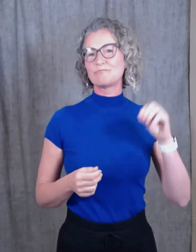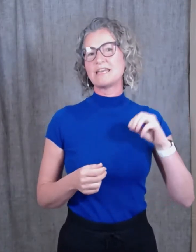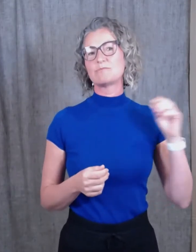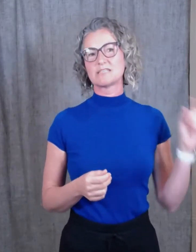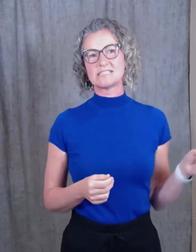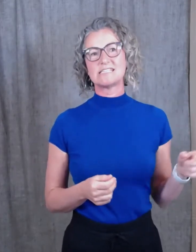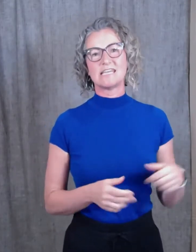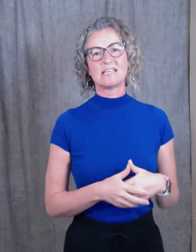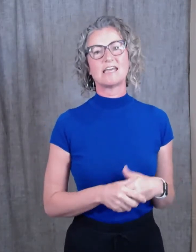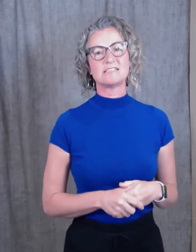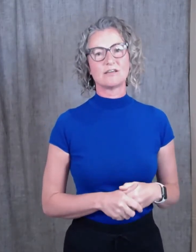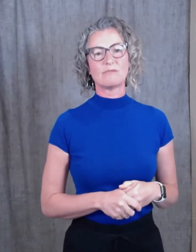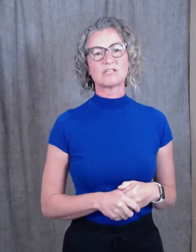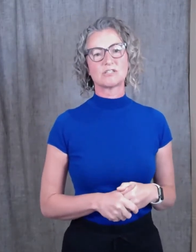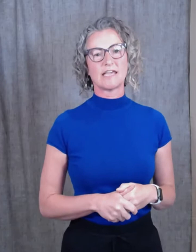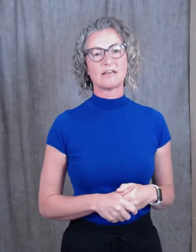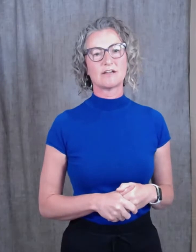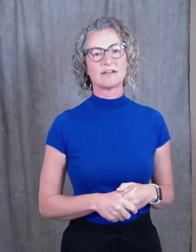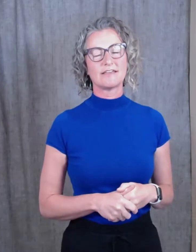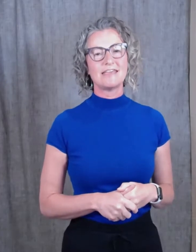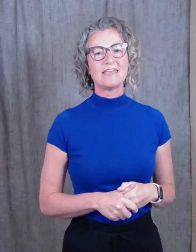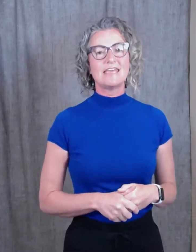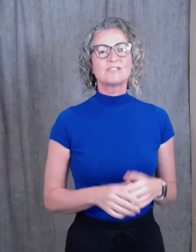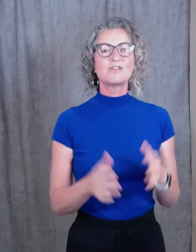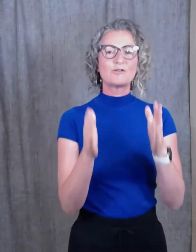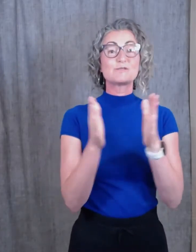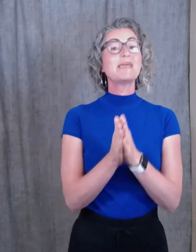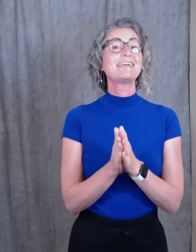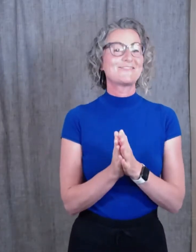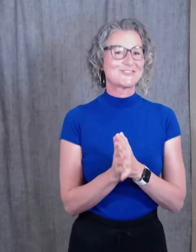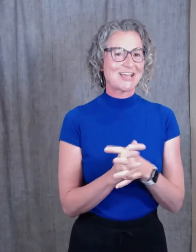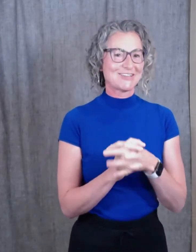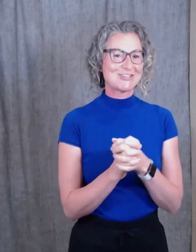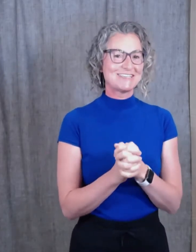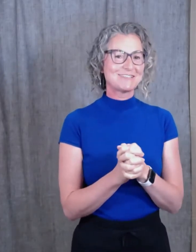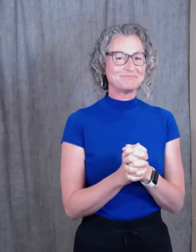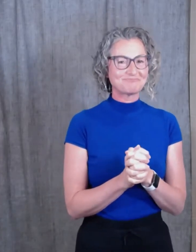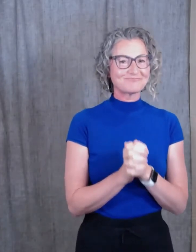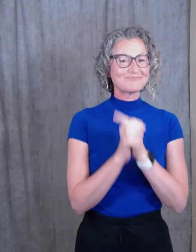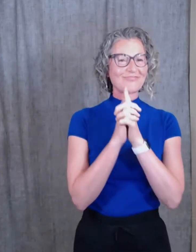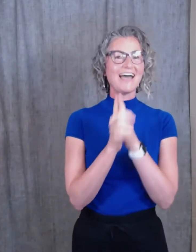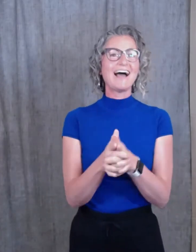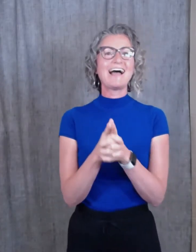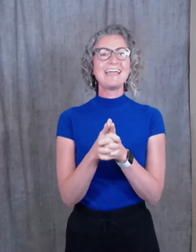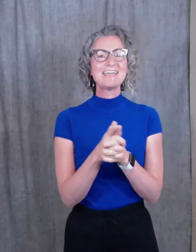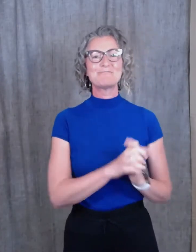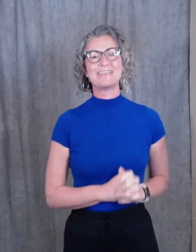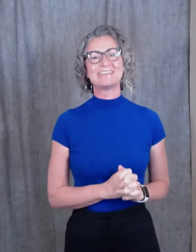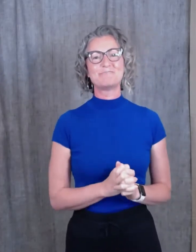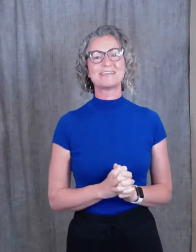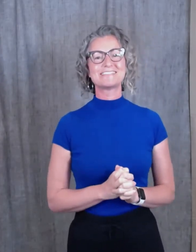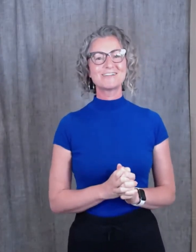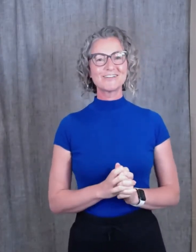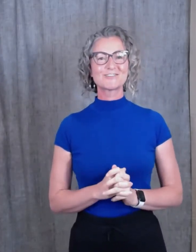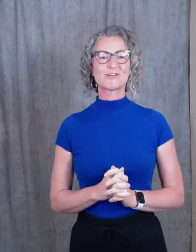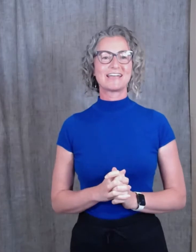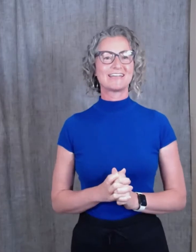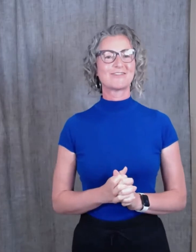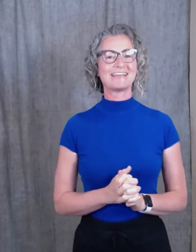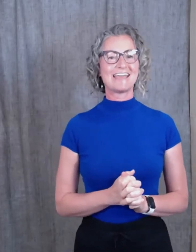been able to see it until much later. So speaking of challenges, I am in ministerial training right now.